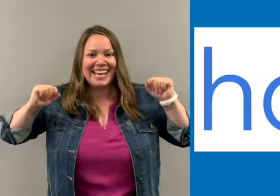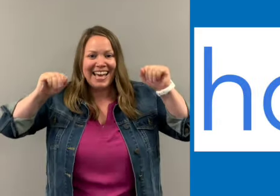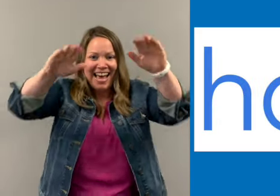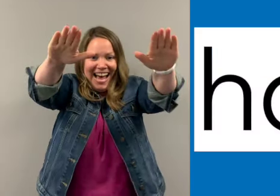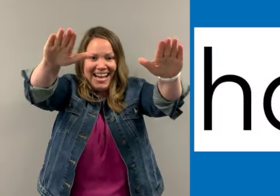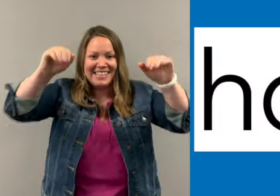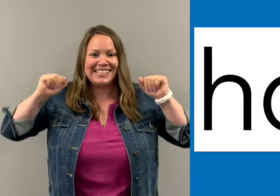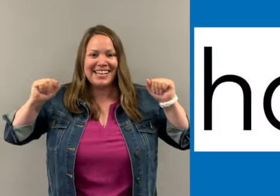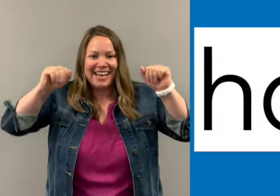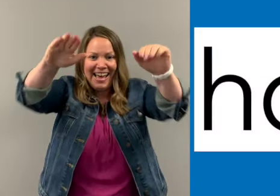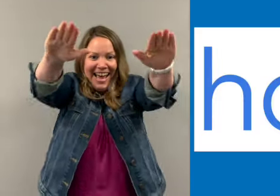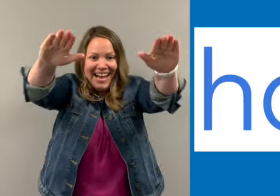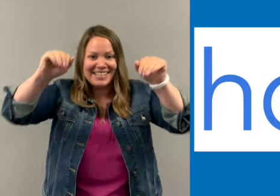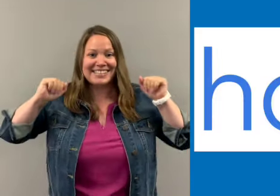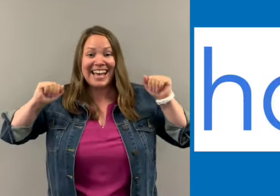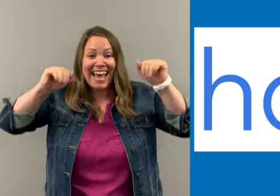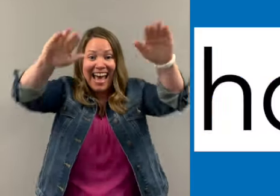has, has, has.